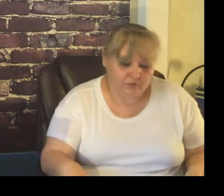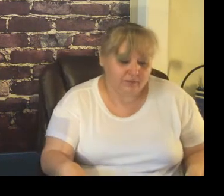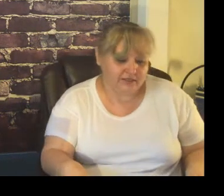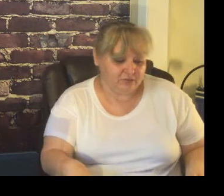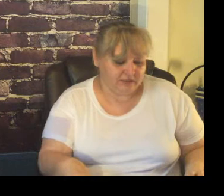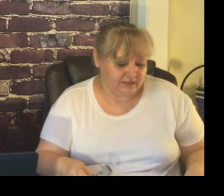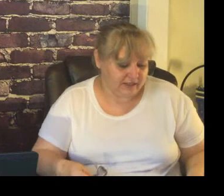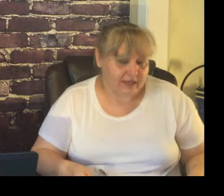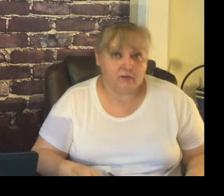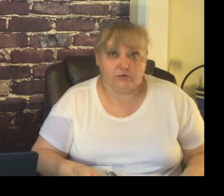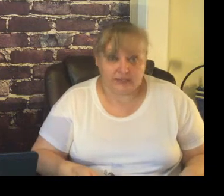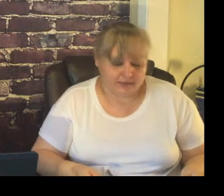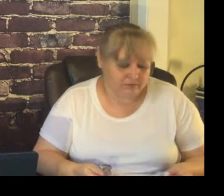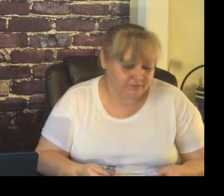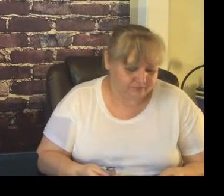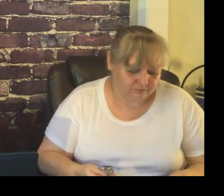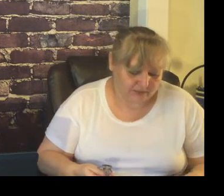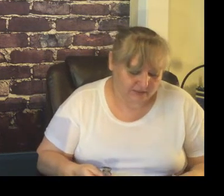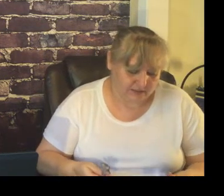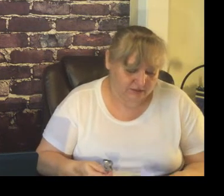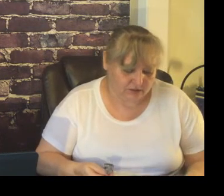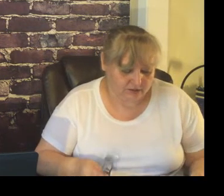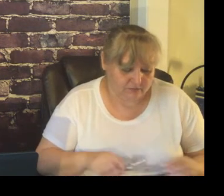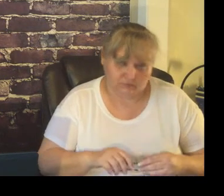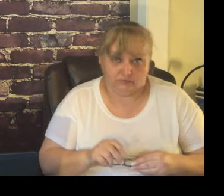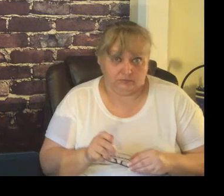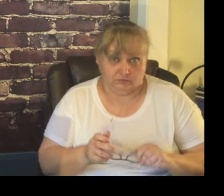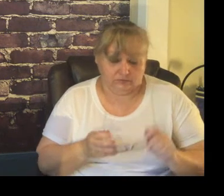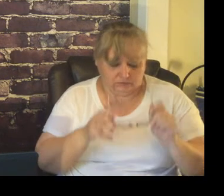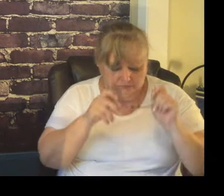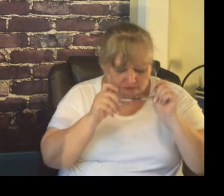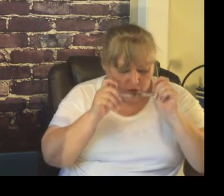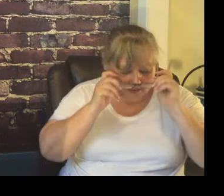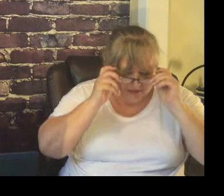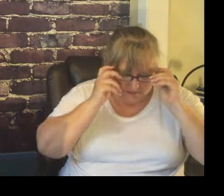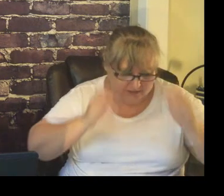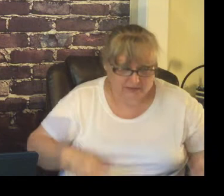management and I wrote it down because you know so many classroom